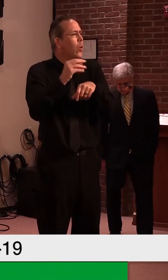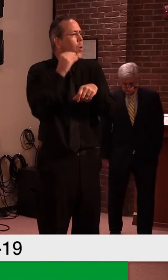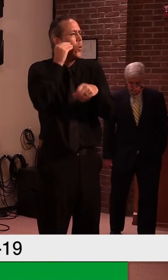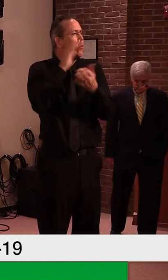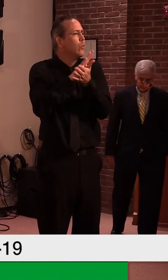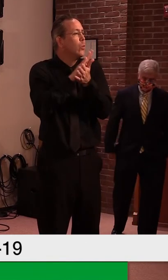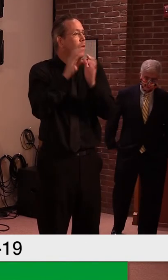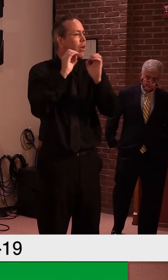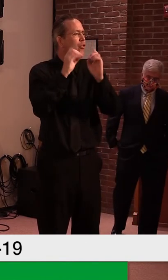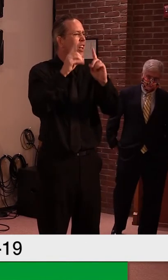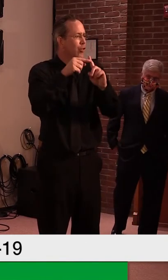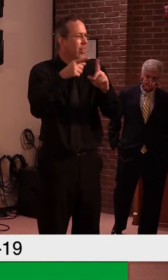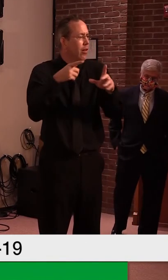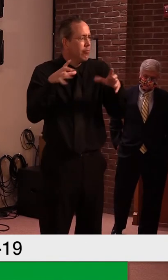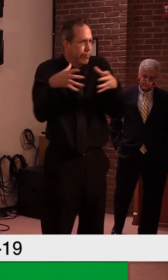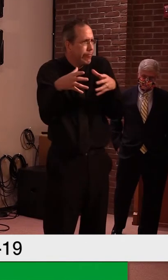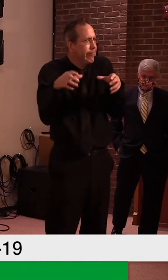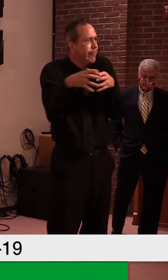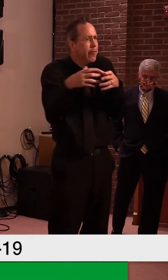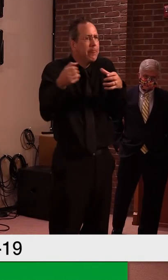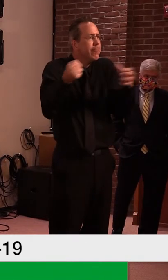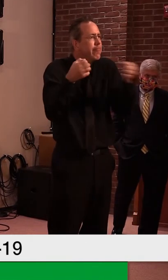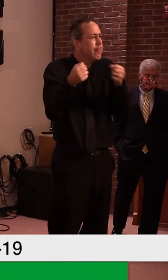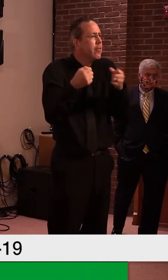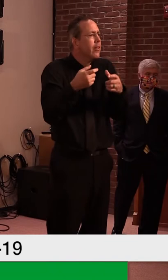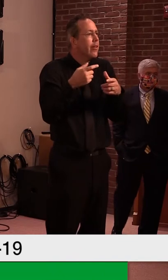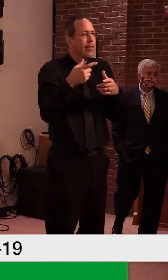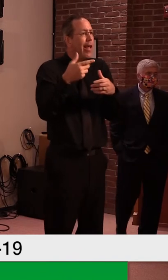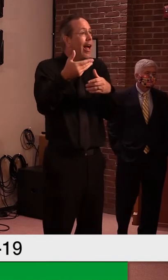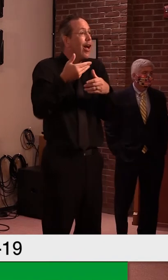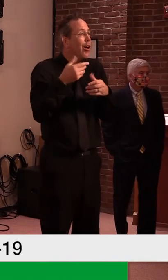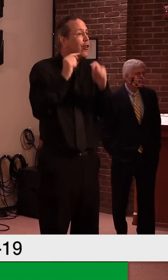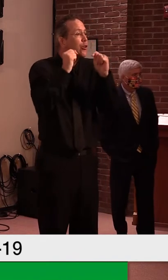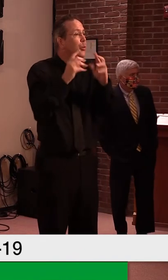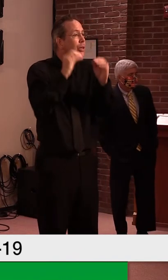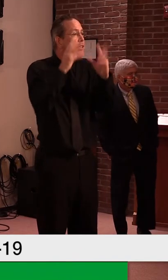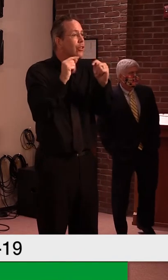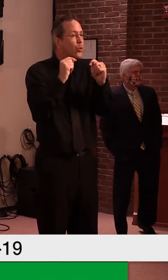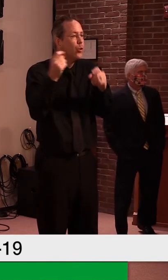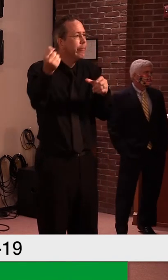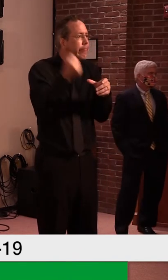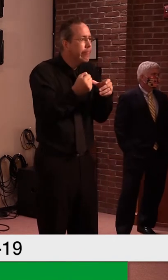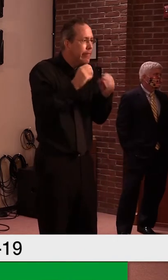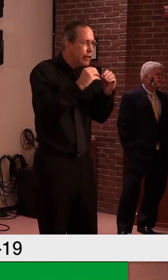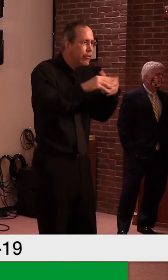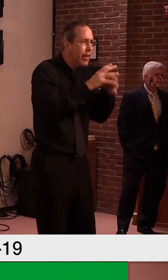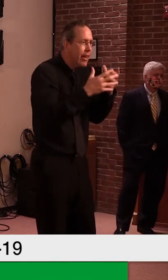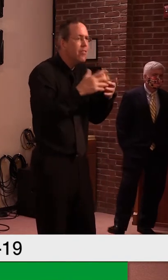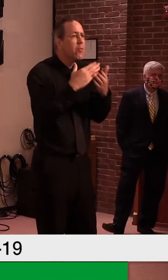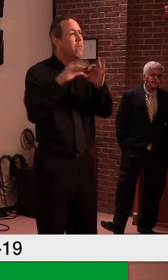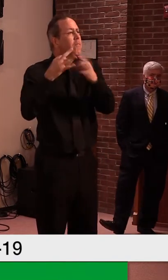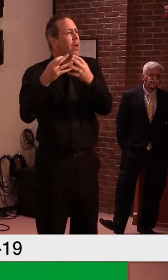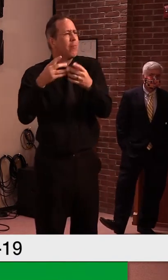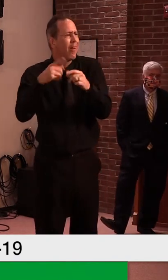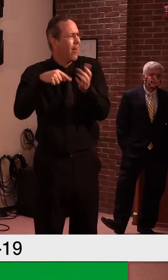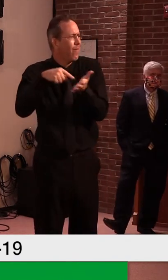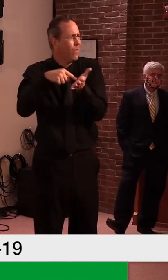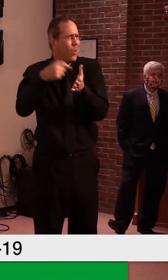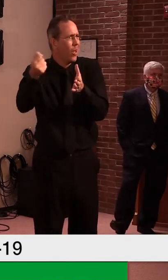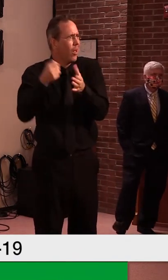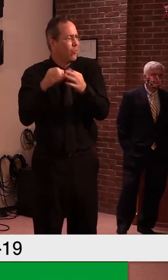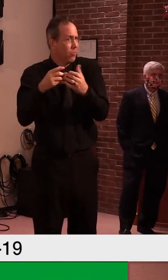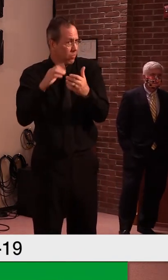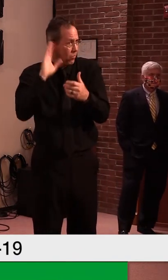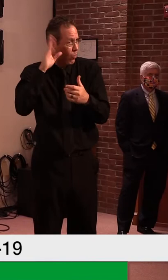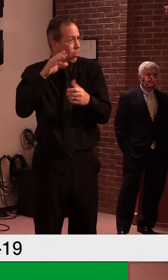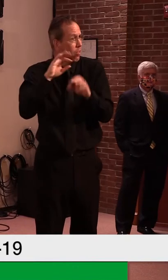Hi, Lisa. think I caught the question of breaking up a little bit. Um, yeah, I'm understanding that, uh, the sort of movement nationally as well in